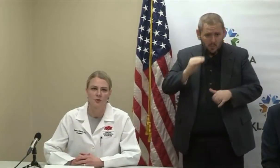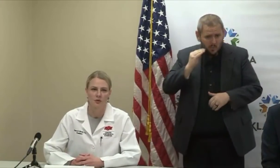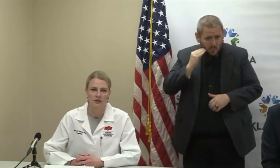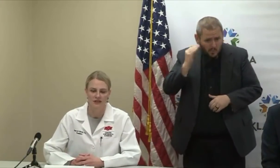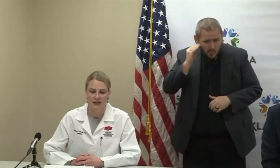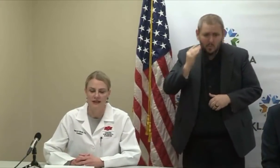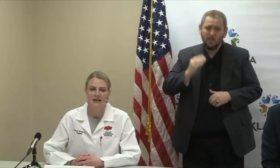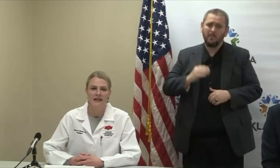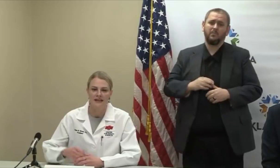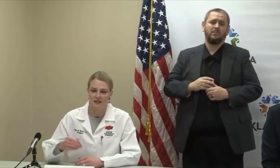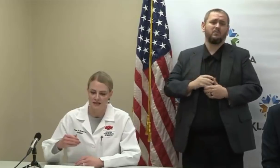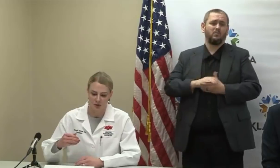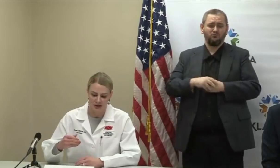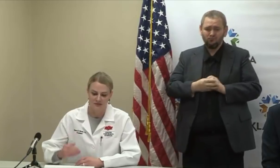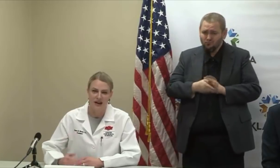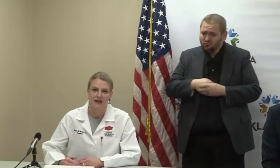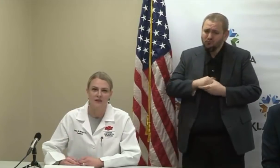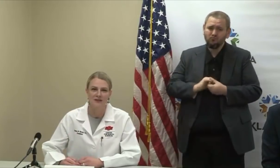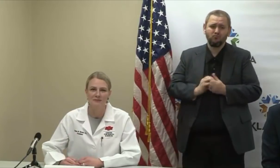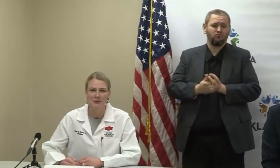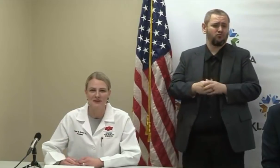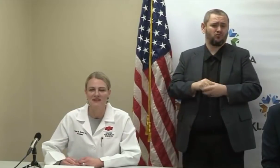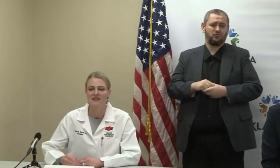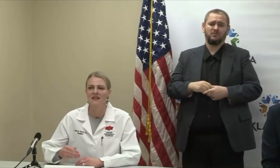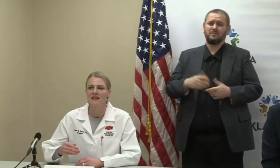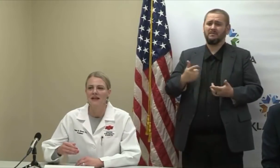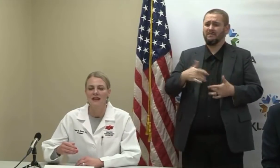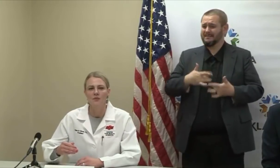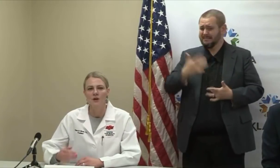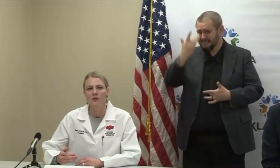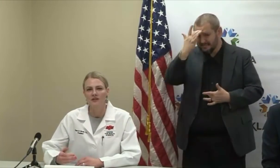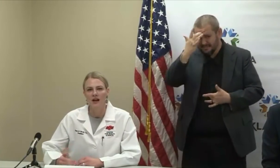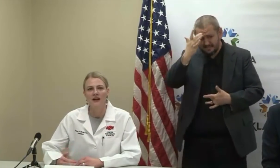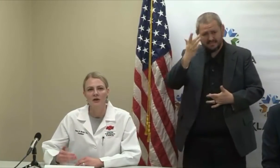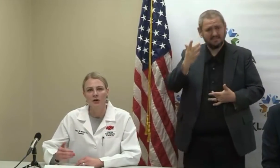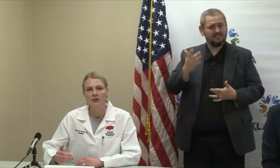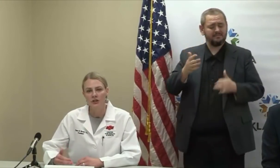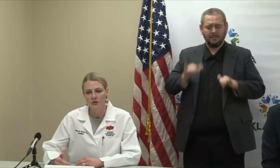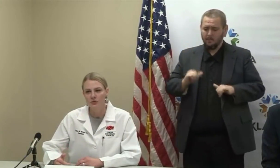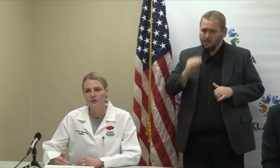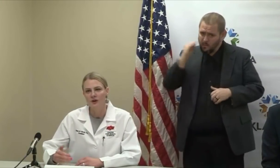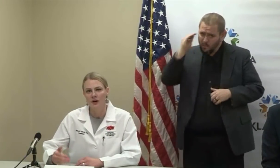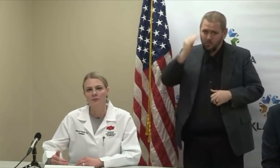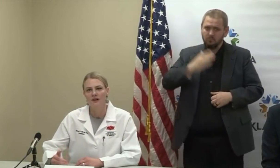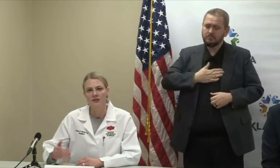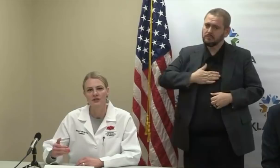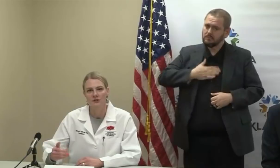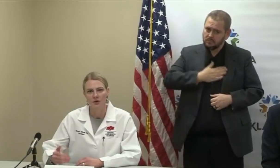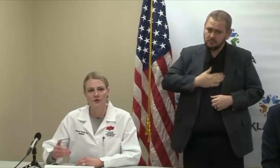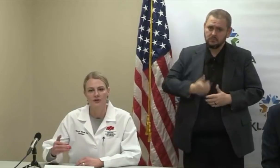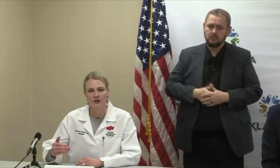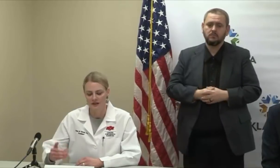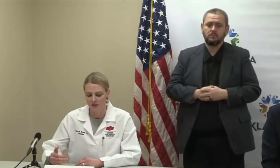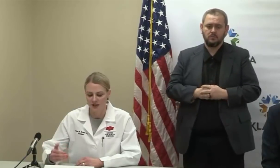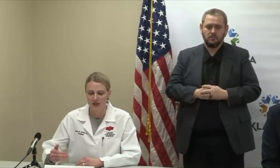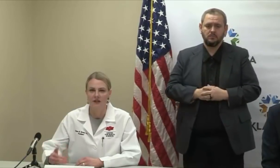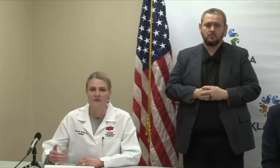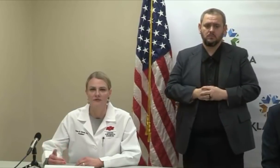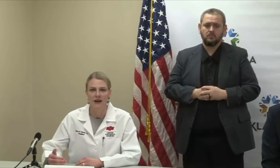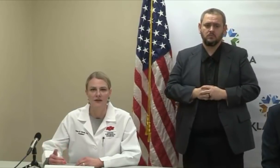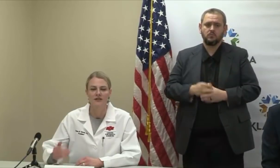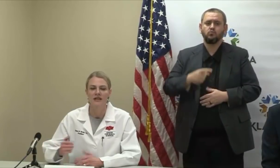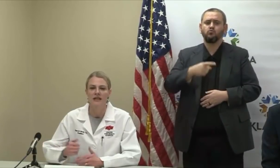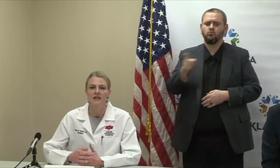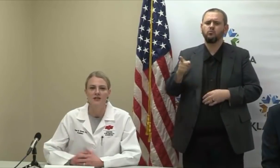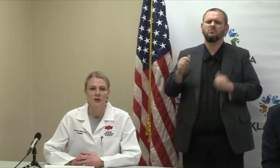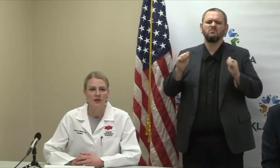yourself quarantine. It is vitally important, and we are relying on you to help us slow the transmission of